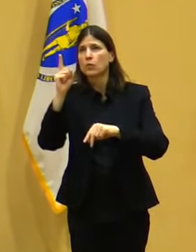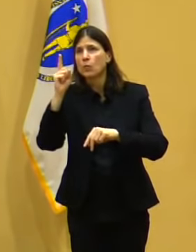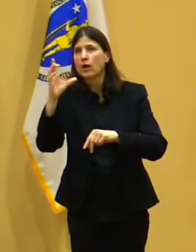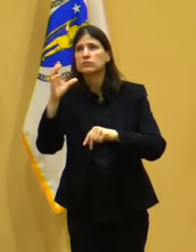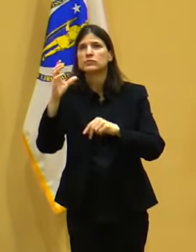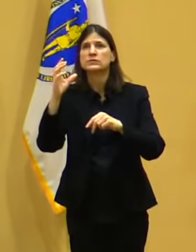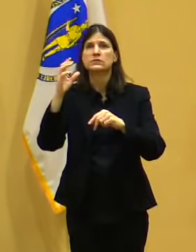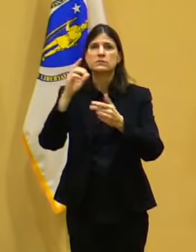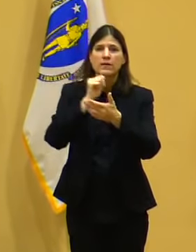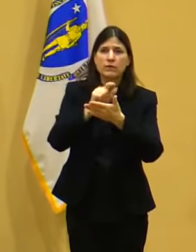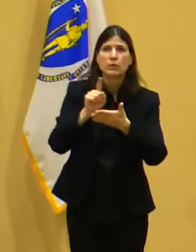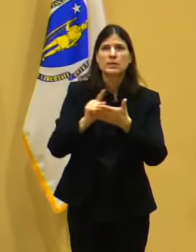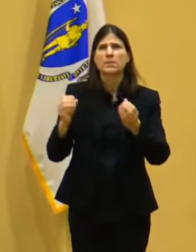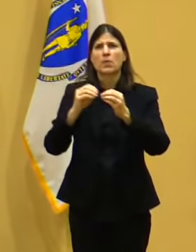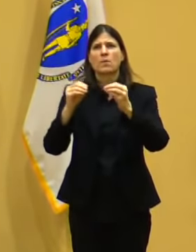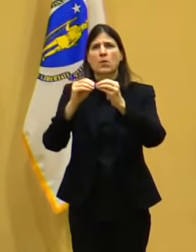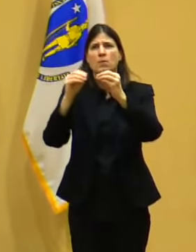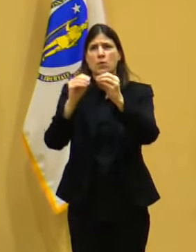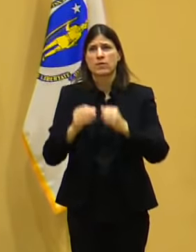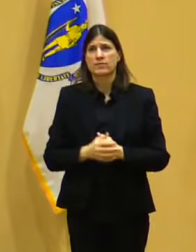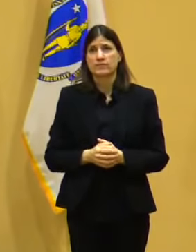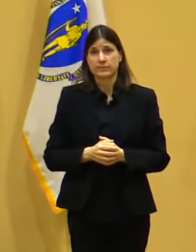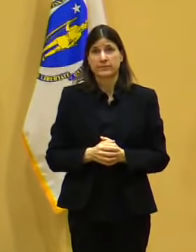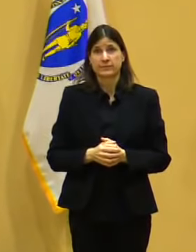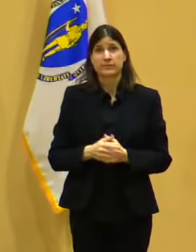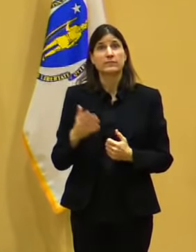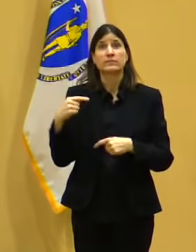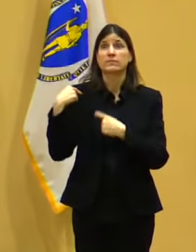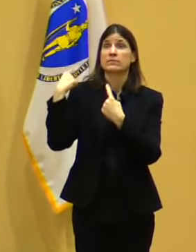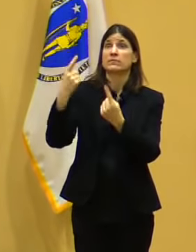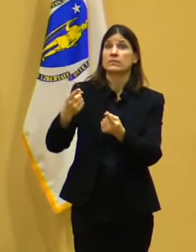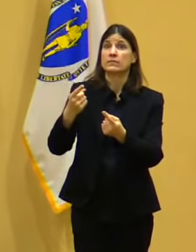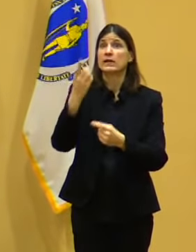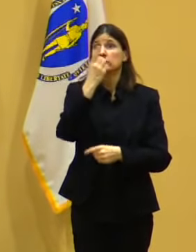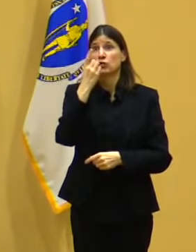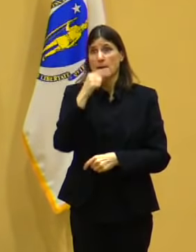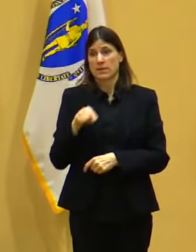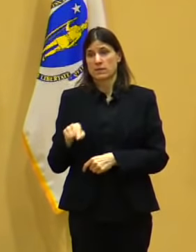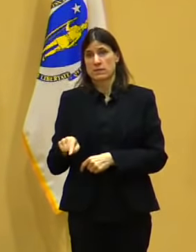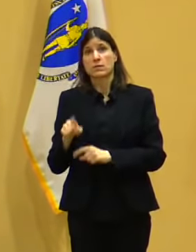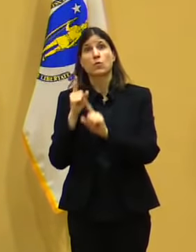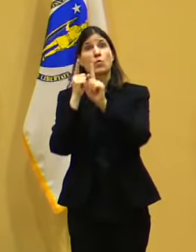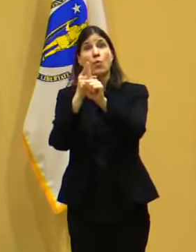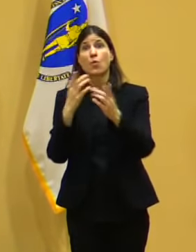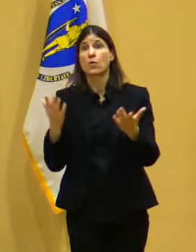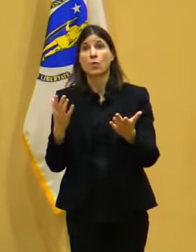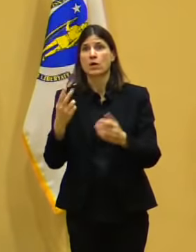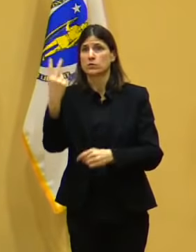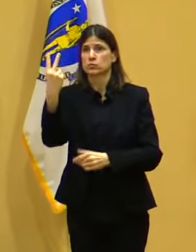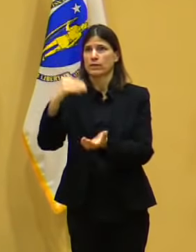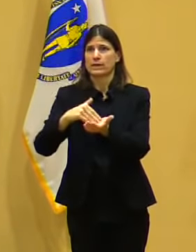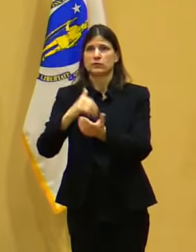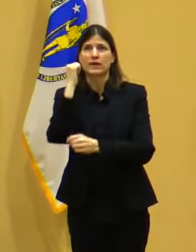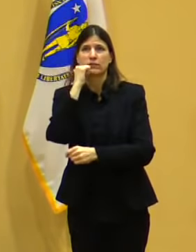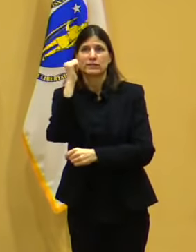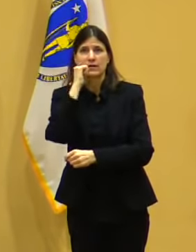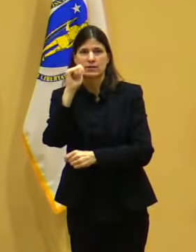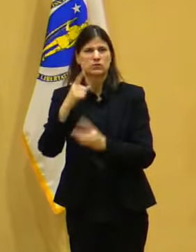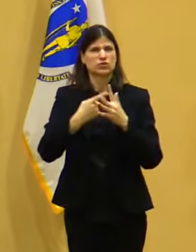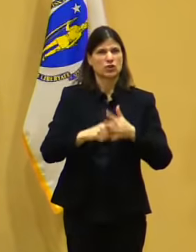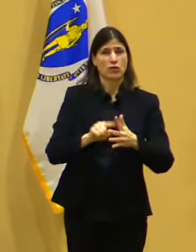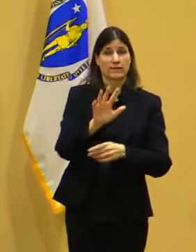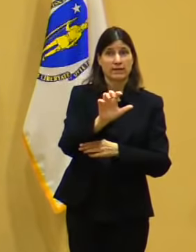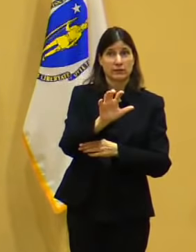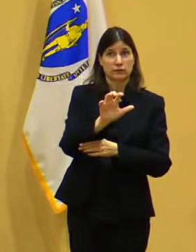,000 doses a day, and the Natick site will scale up to about 3,000 doses a day. And appointments for both of these new sites will be